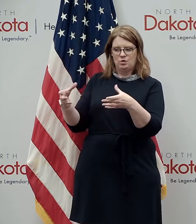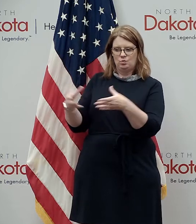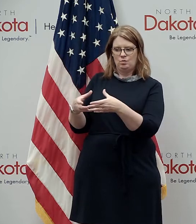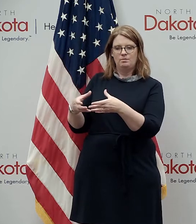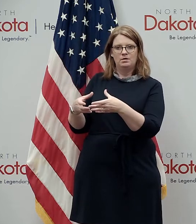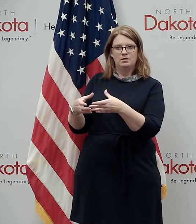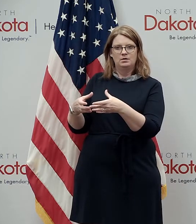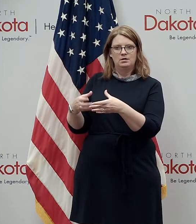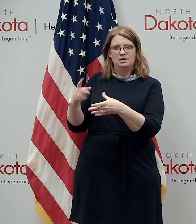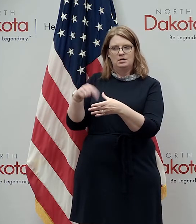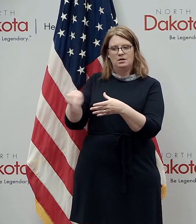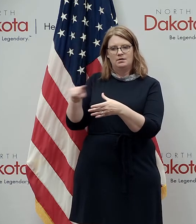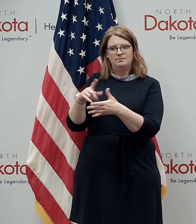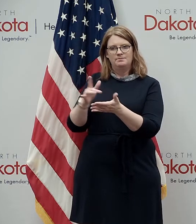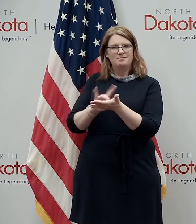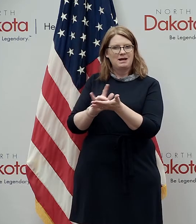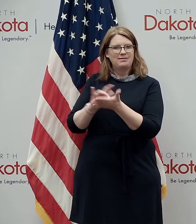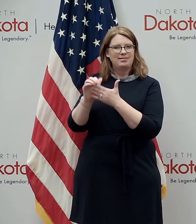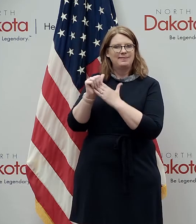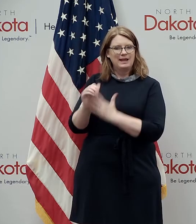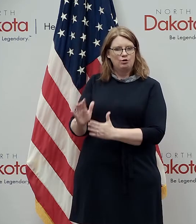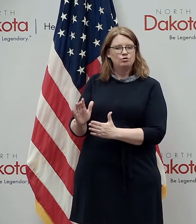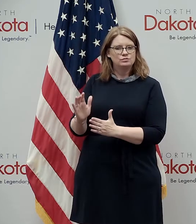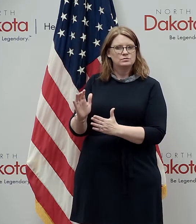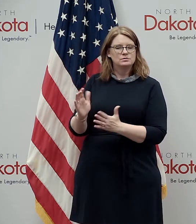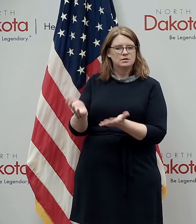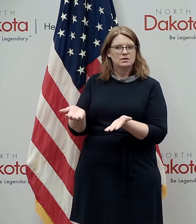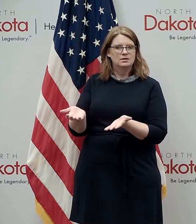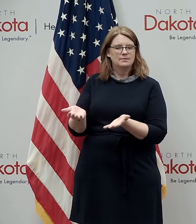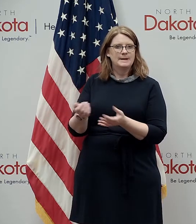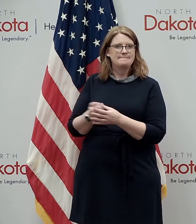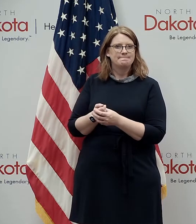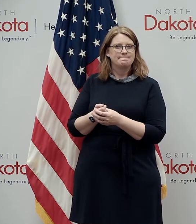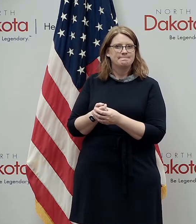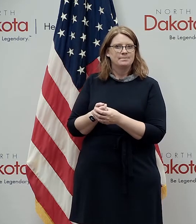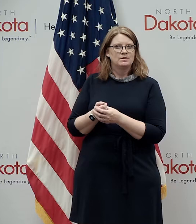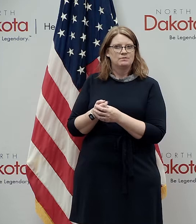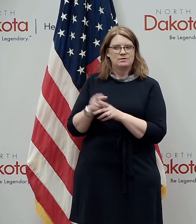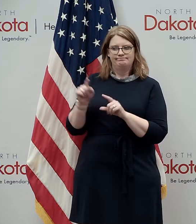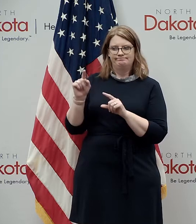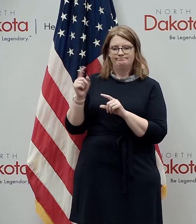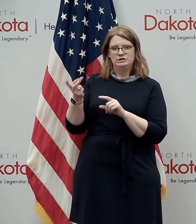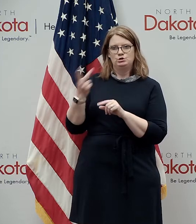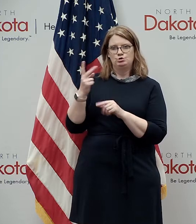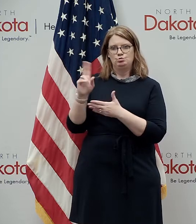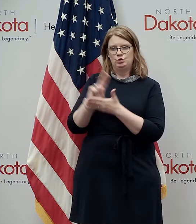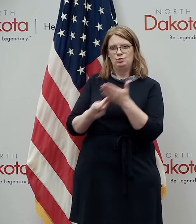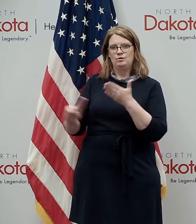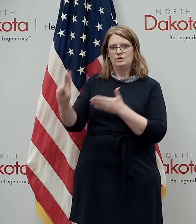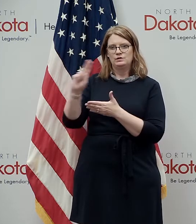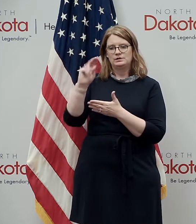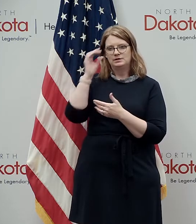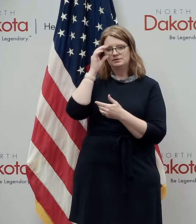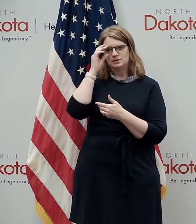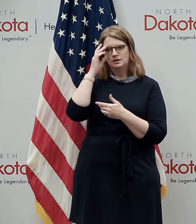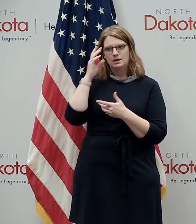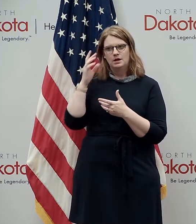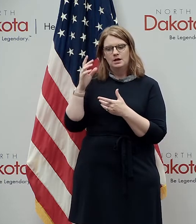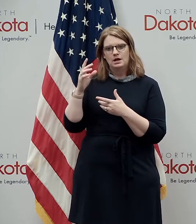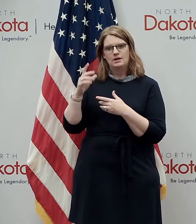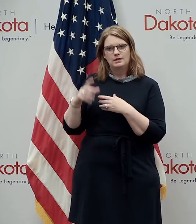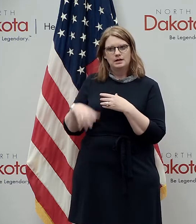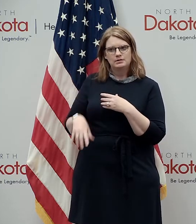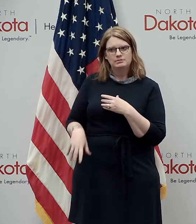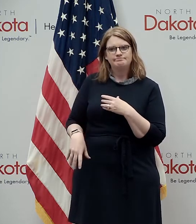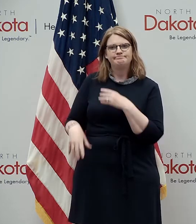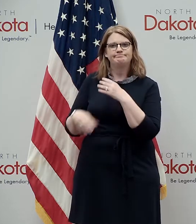great uh medical leaders from the uh from the two universities uh and then we're going to be expanding that as we work